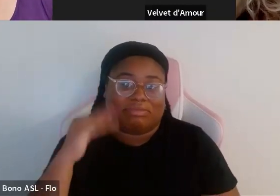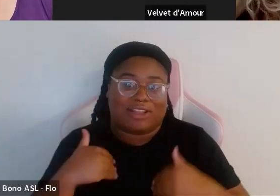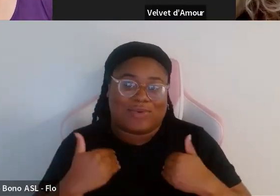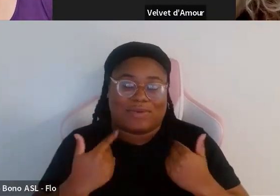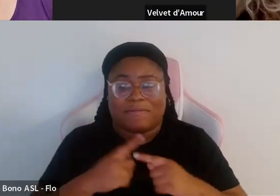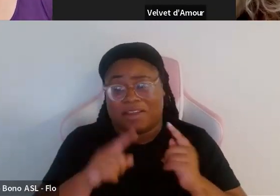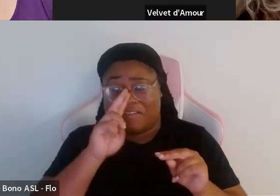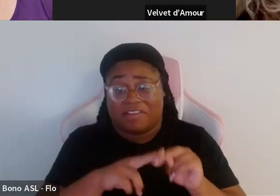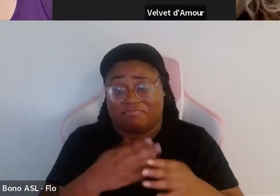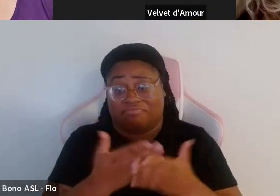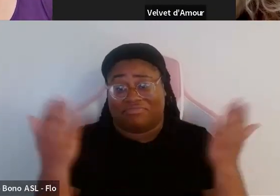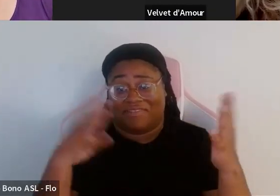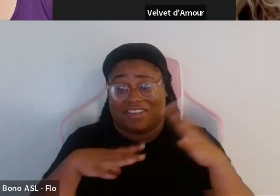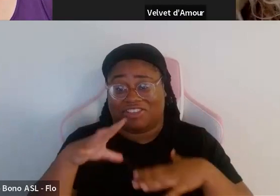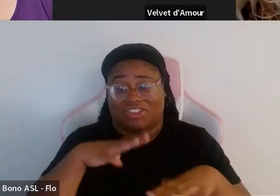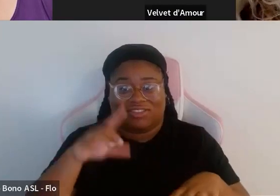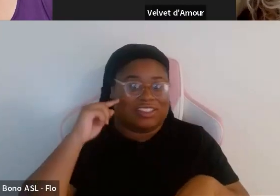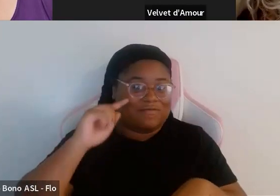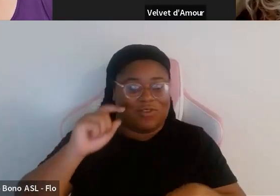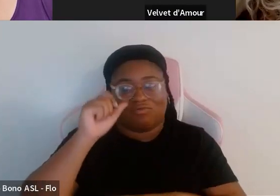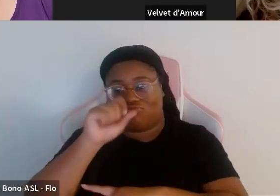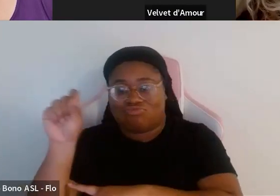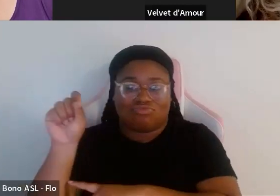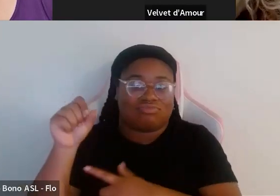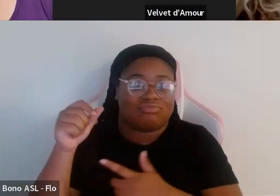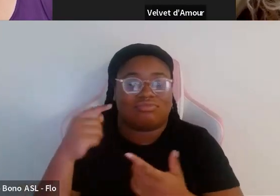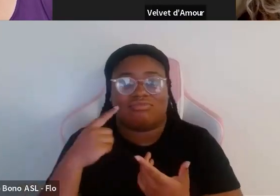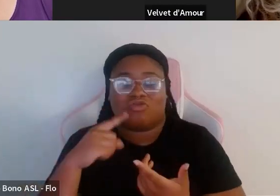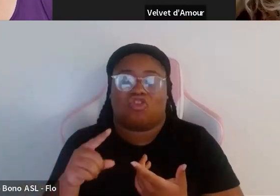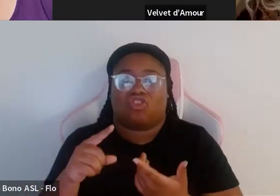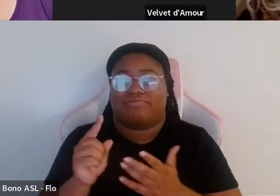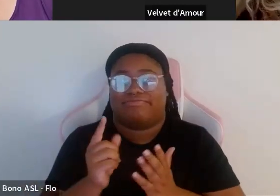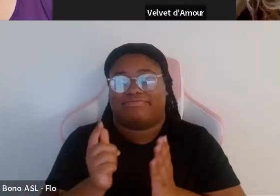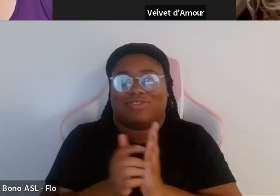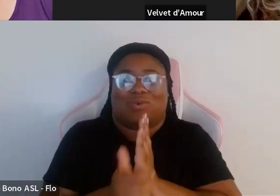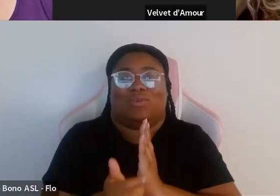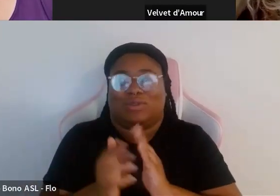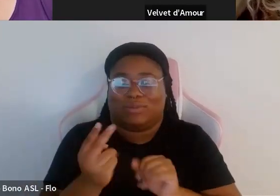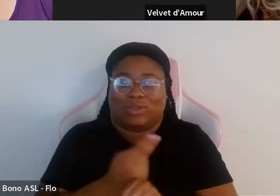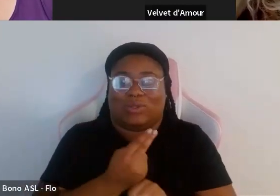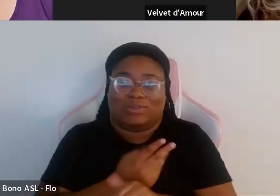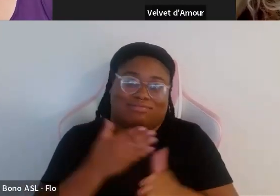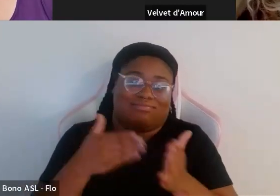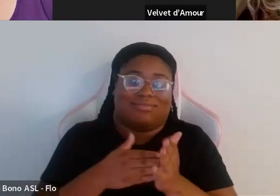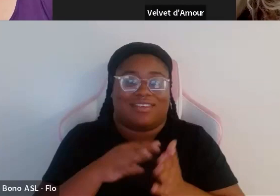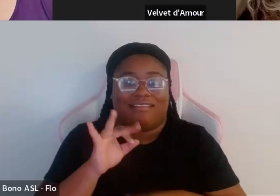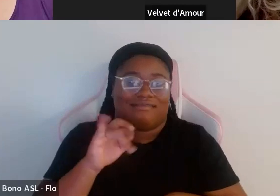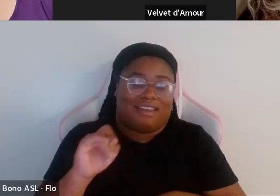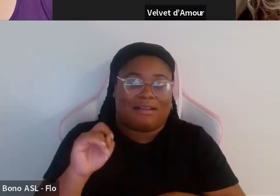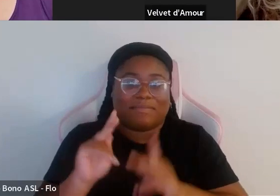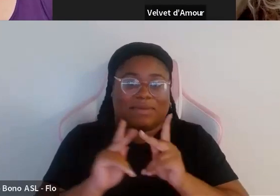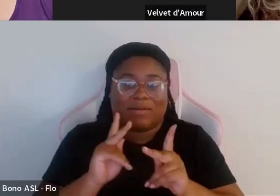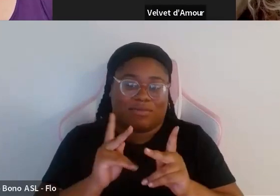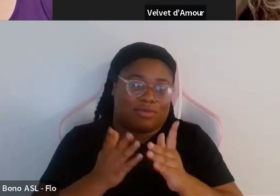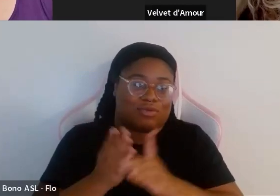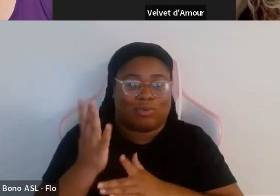say have fun with it fashion is meant to just be reveled in and it's become a tool to be used against fat people through the exclusion